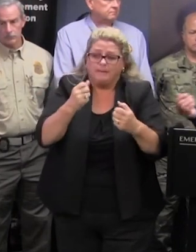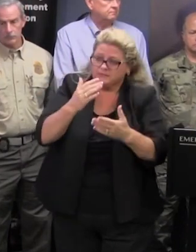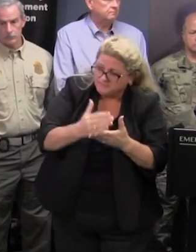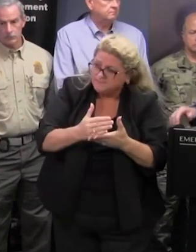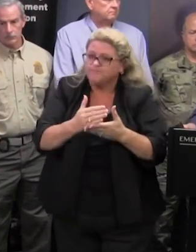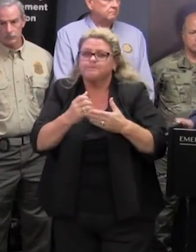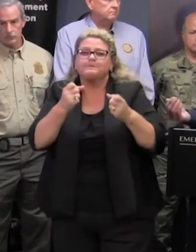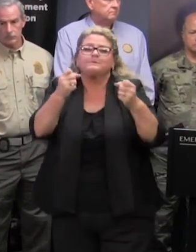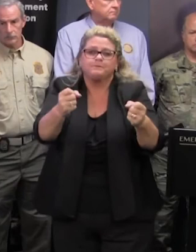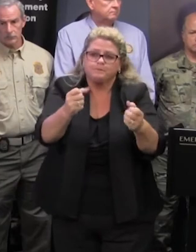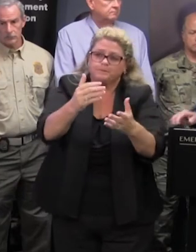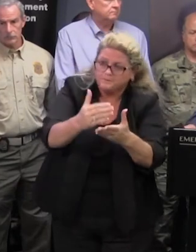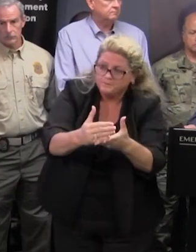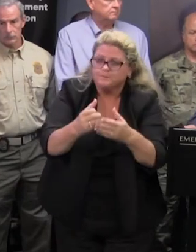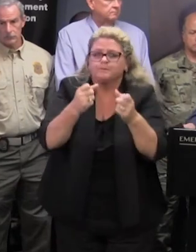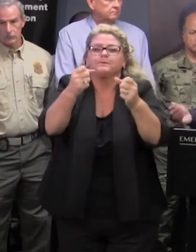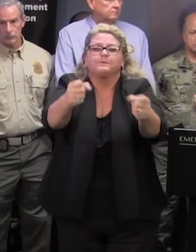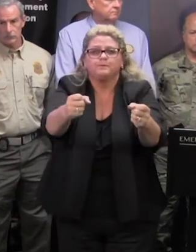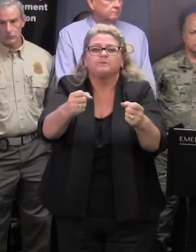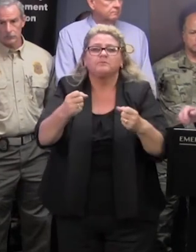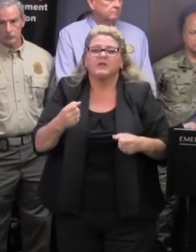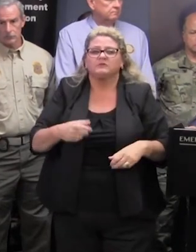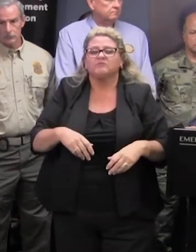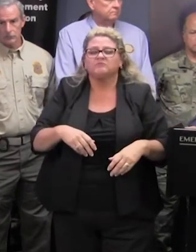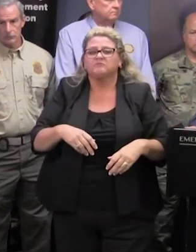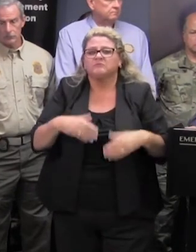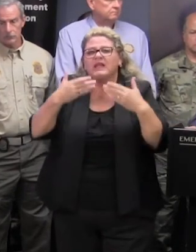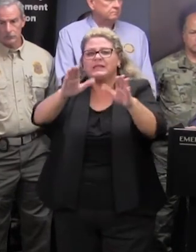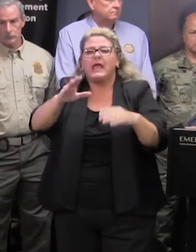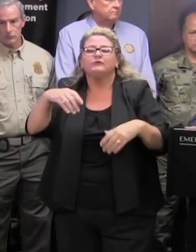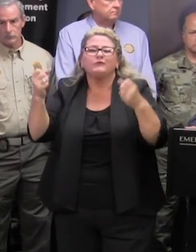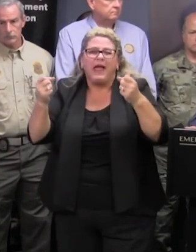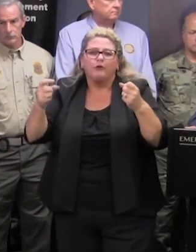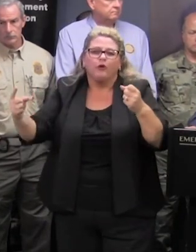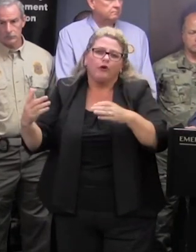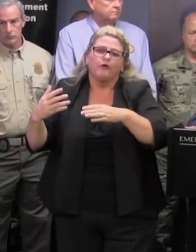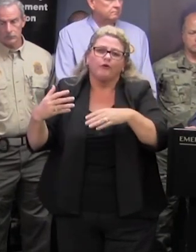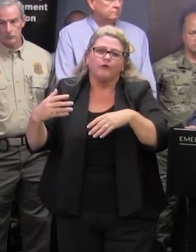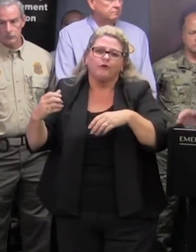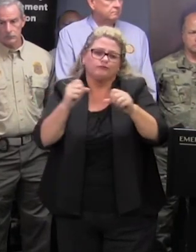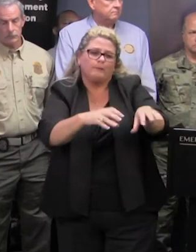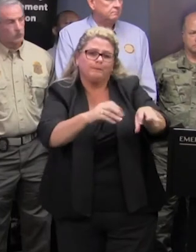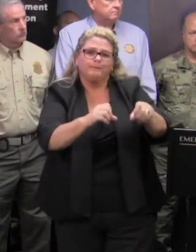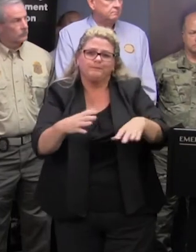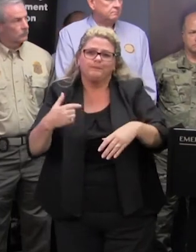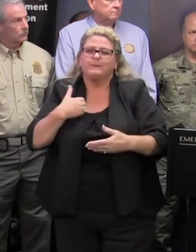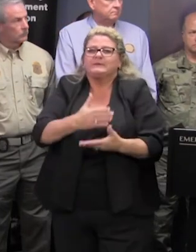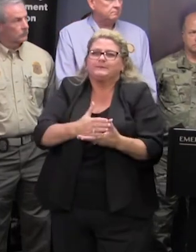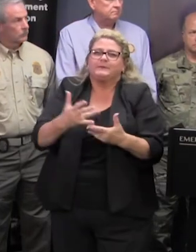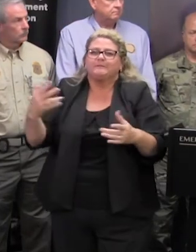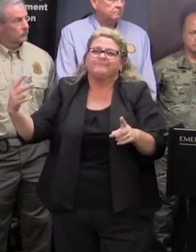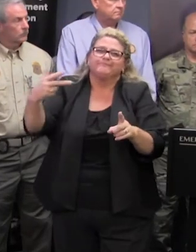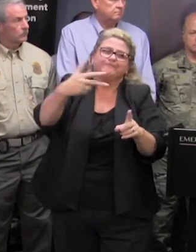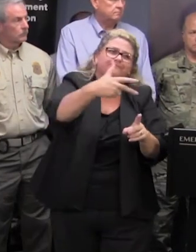vehicles or tractors or military vehicles to cross the road carrying sandbags and so so it's flowing very well and once they get through